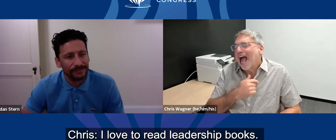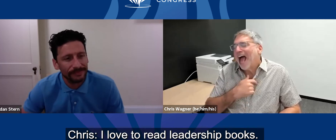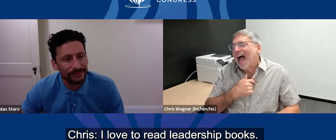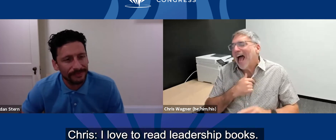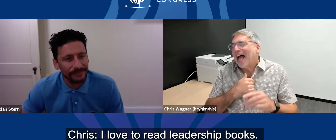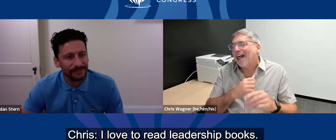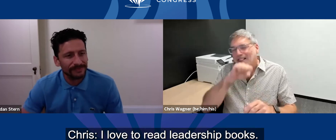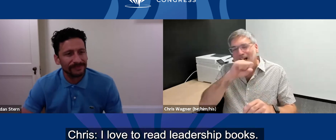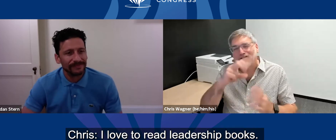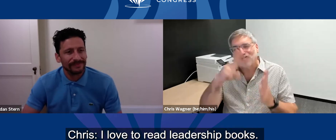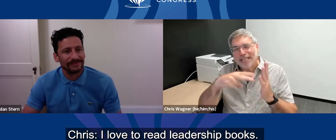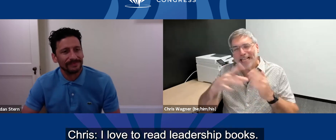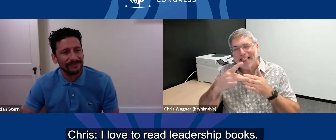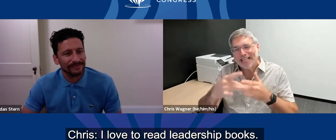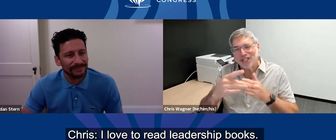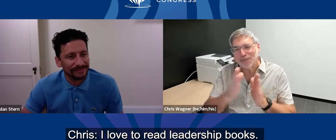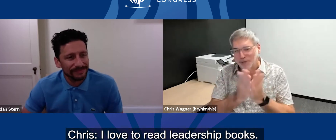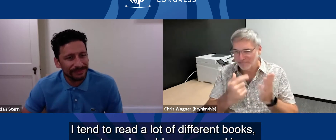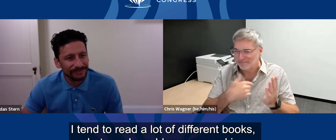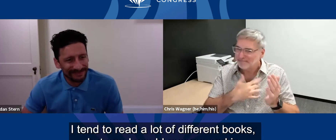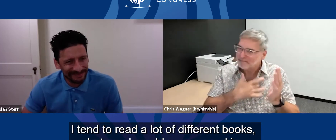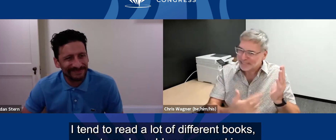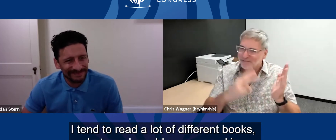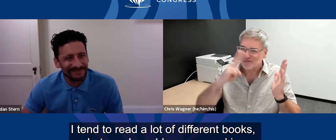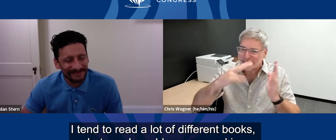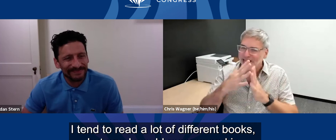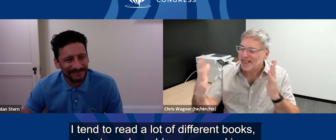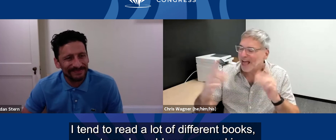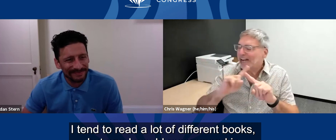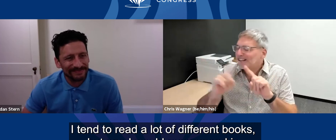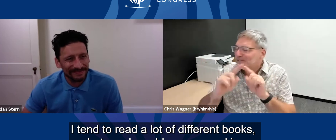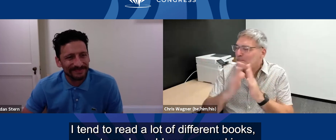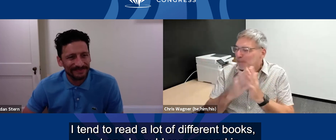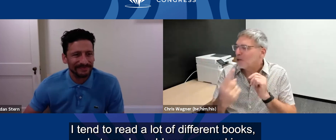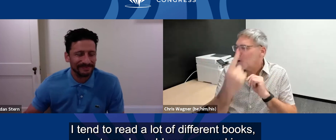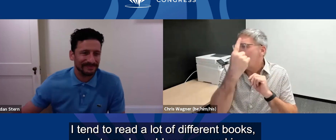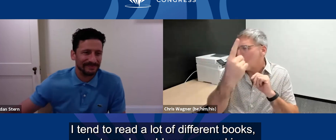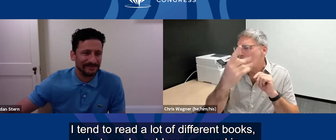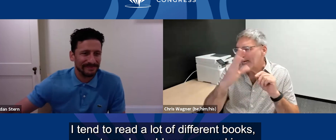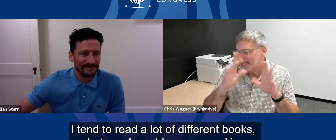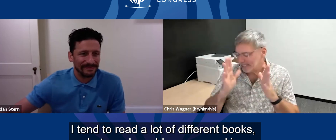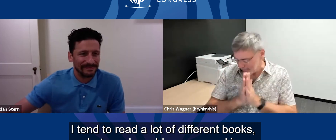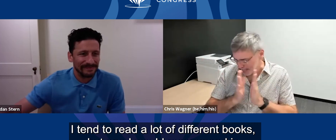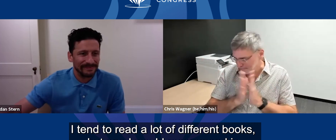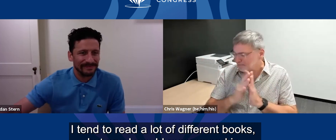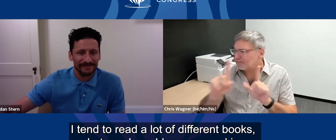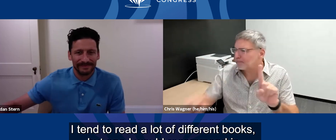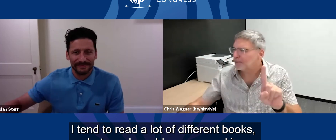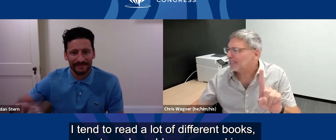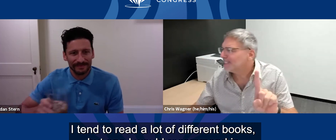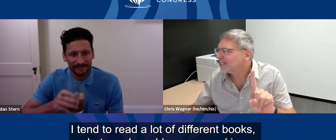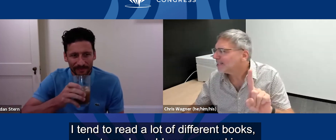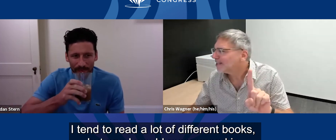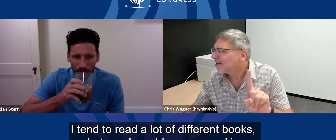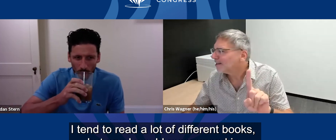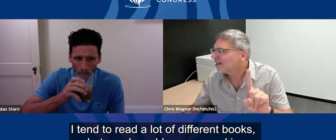I love to read leadership books. I tend to read a lot of different books, but one I would recommend is, let me see